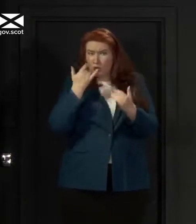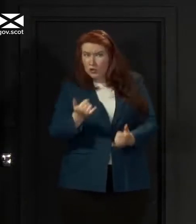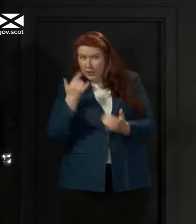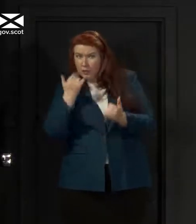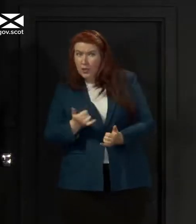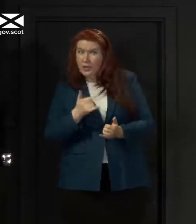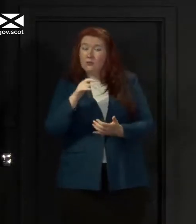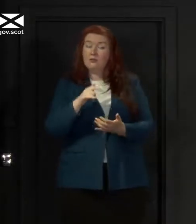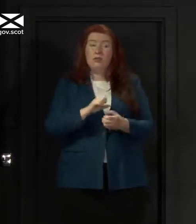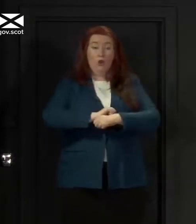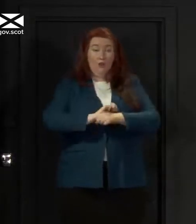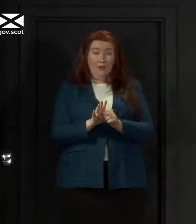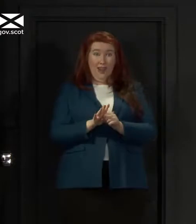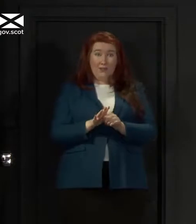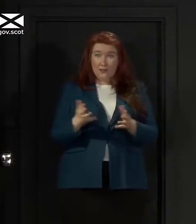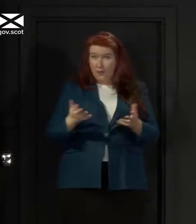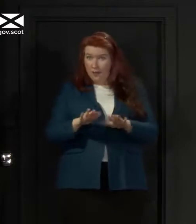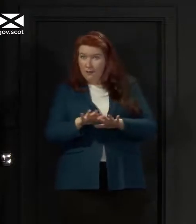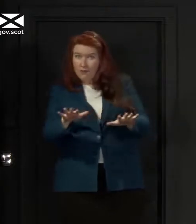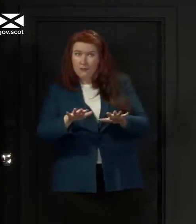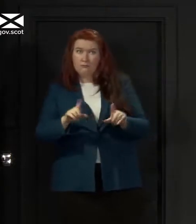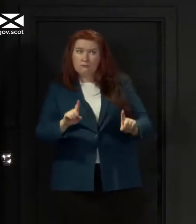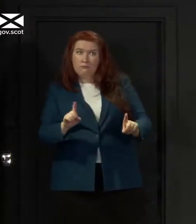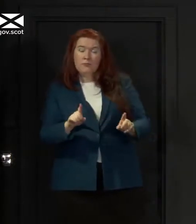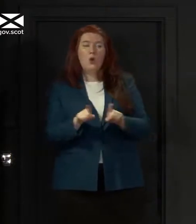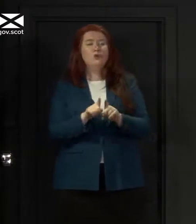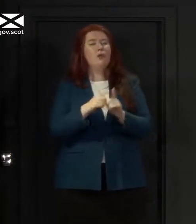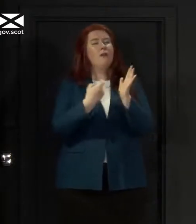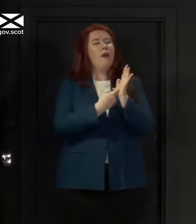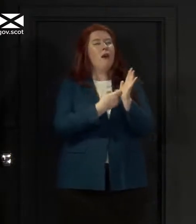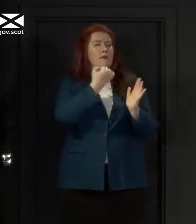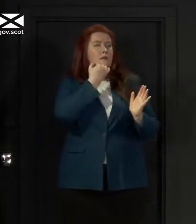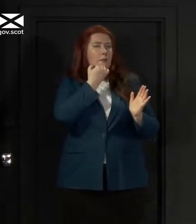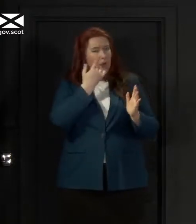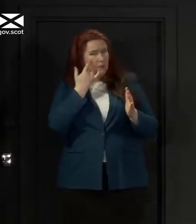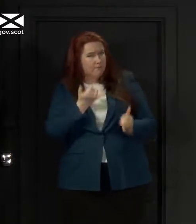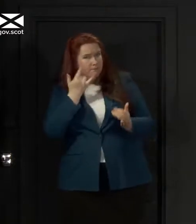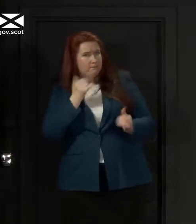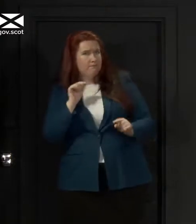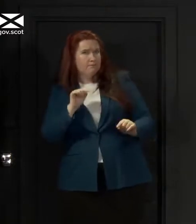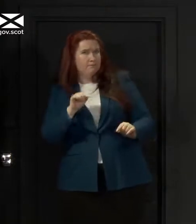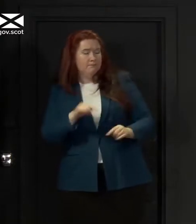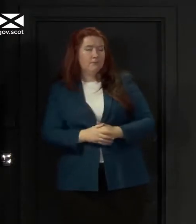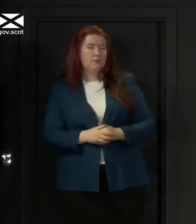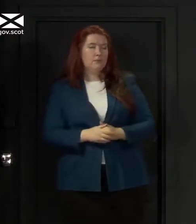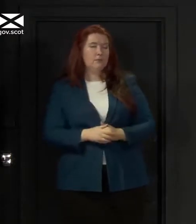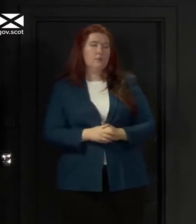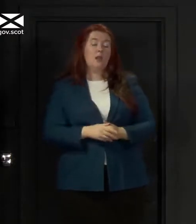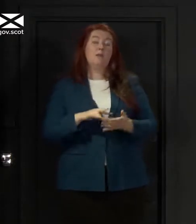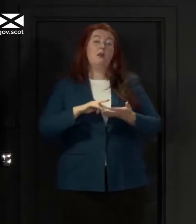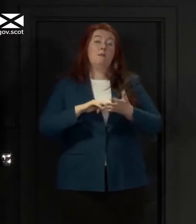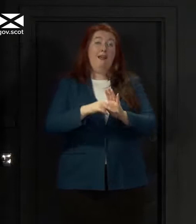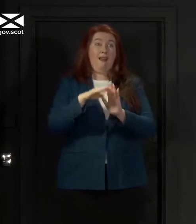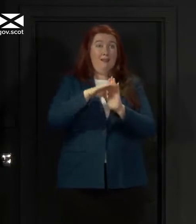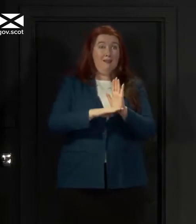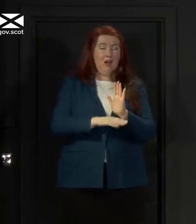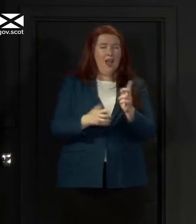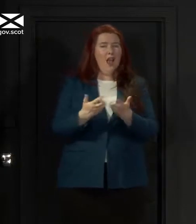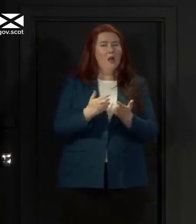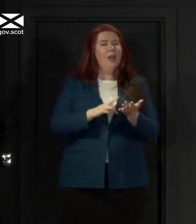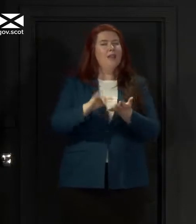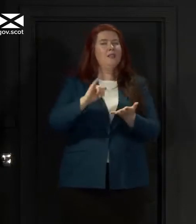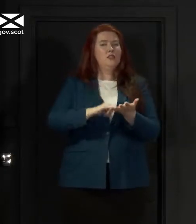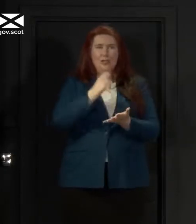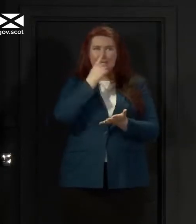virus and the R number. The plan charts the way we will help the health service resume